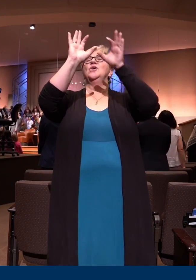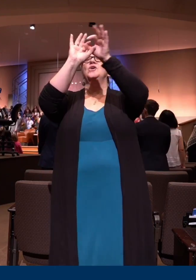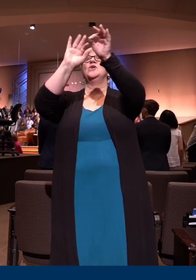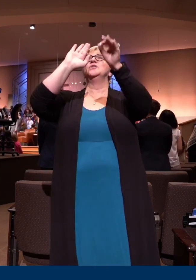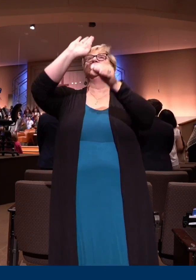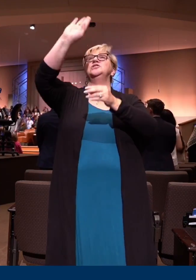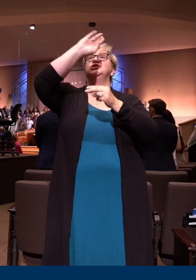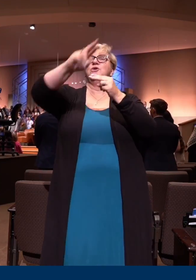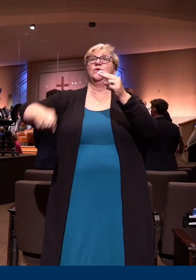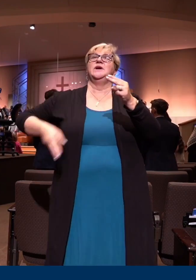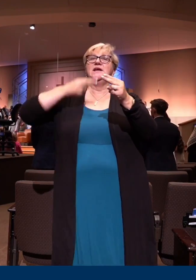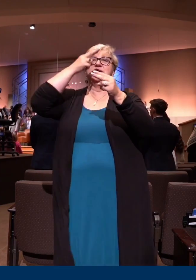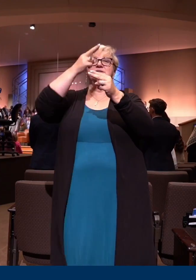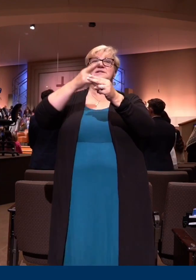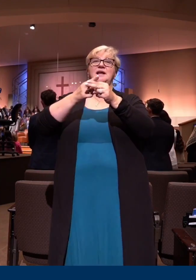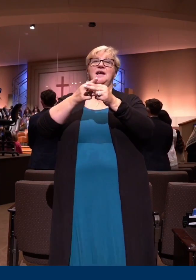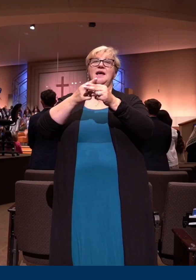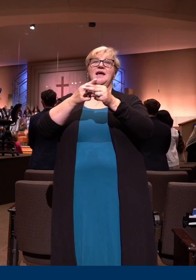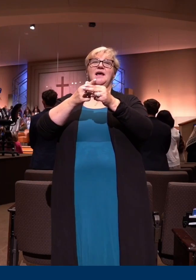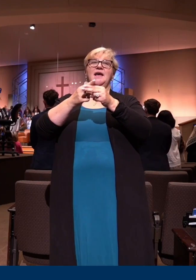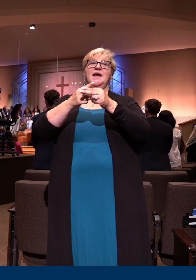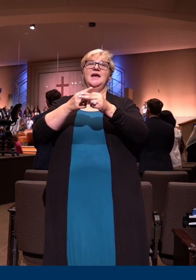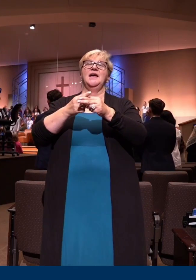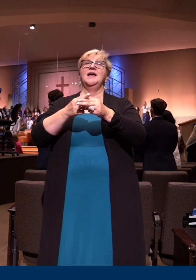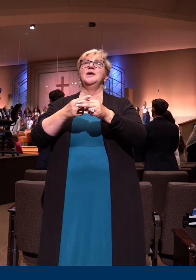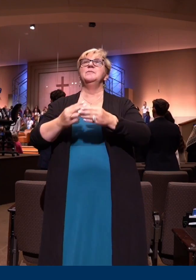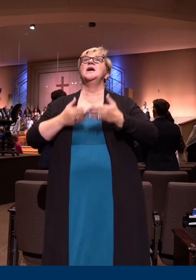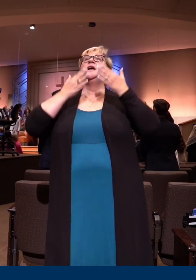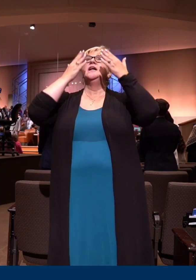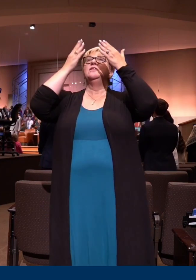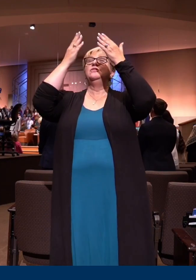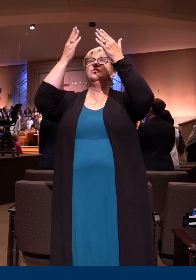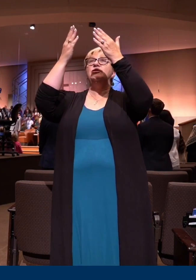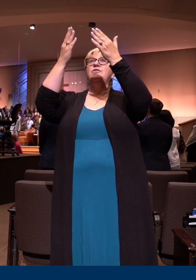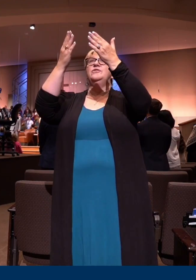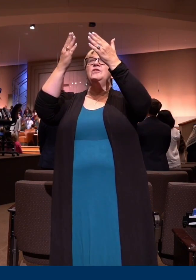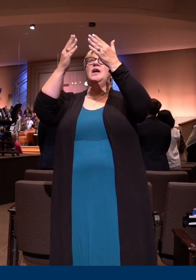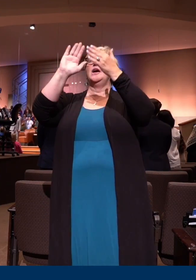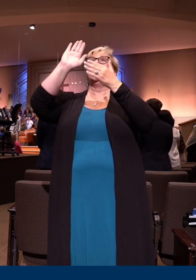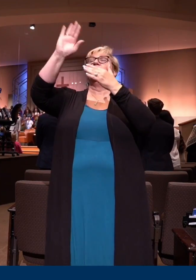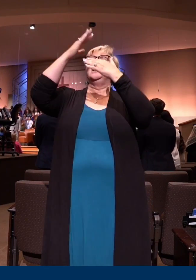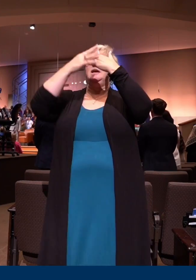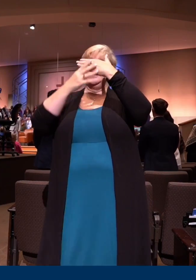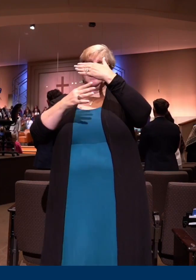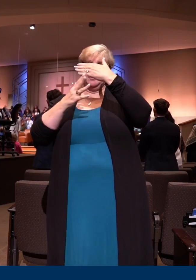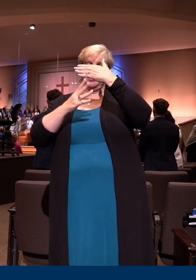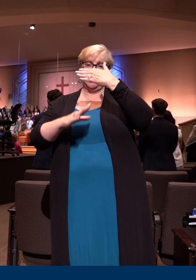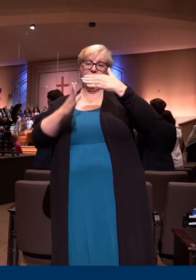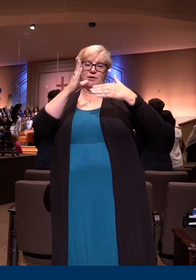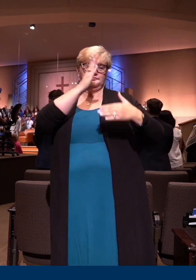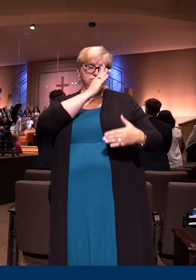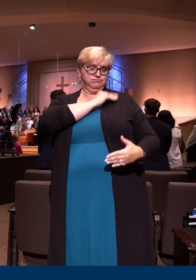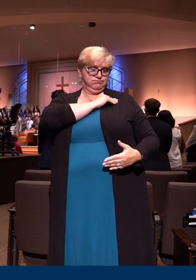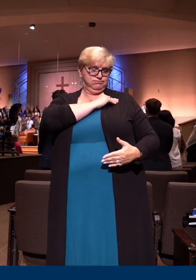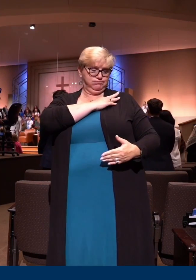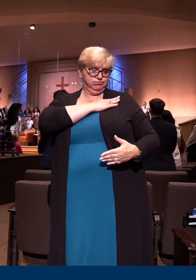to His name. There to my heart was the blood applied.